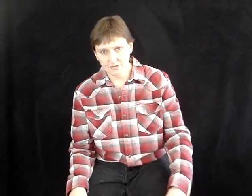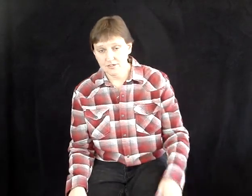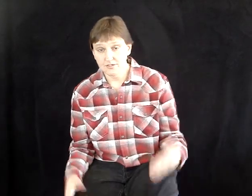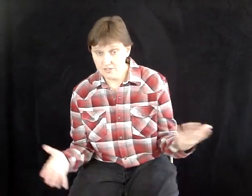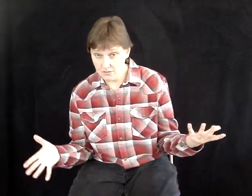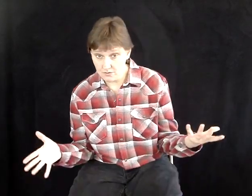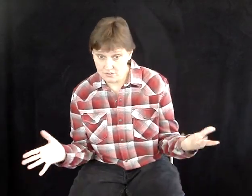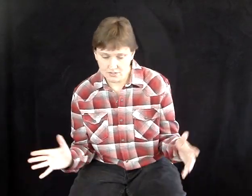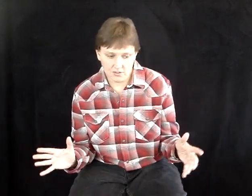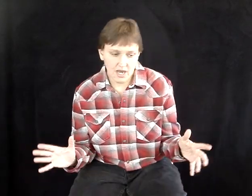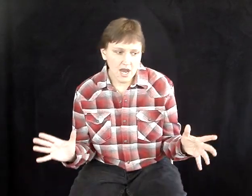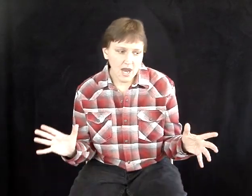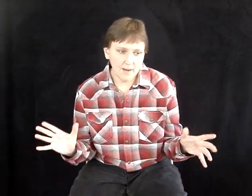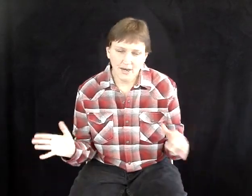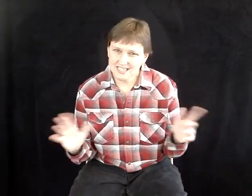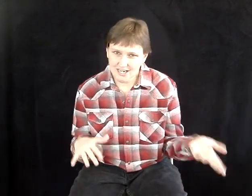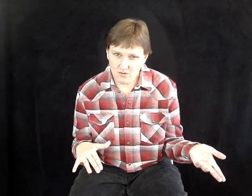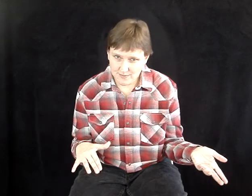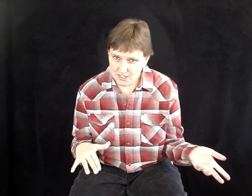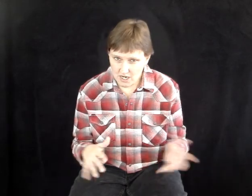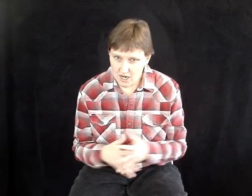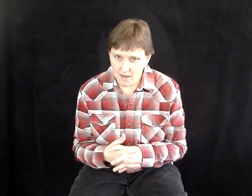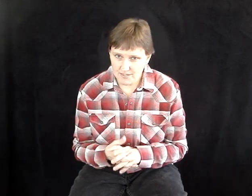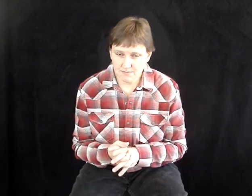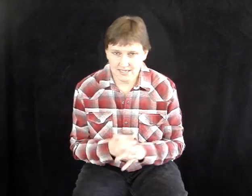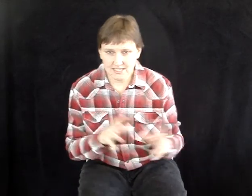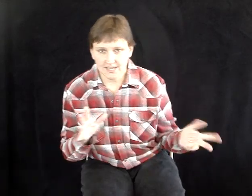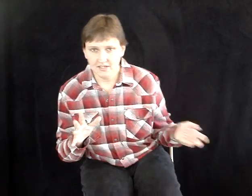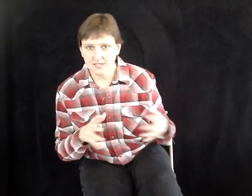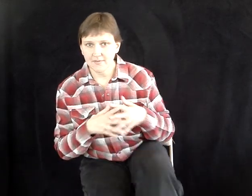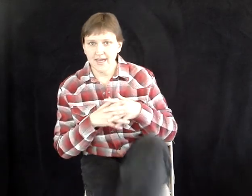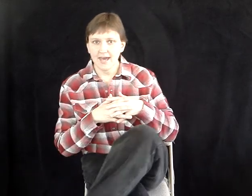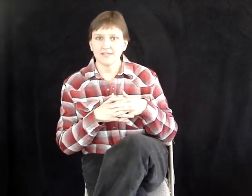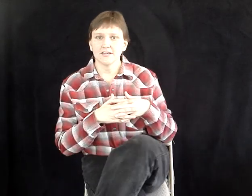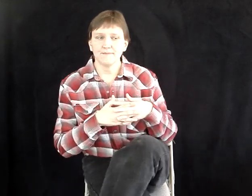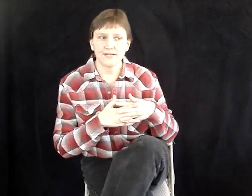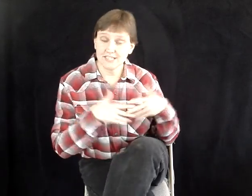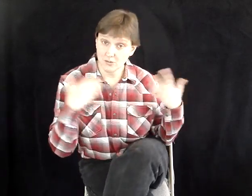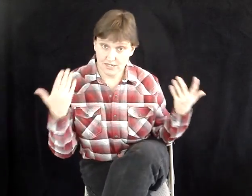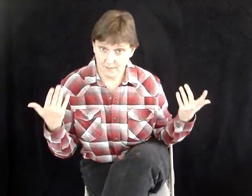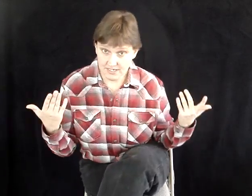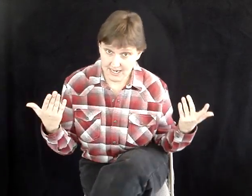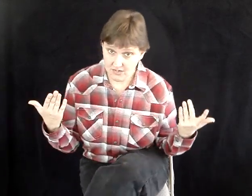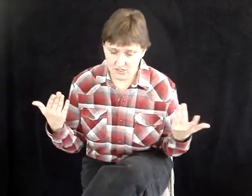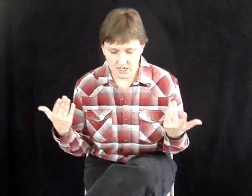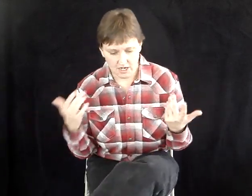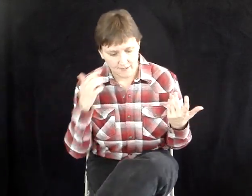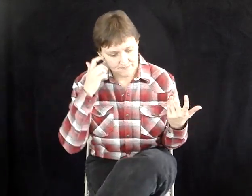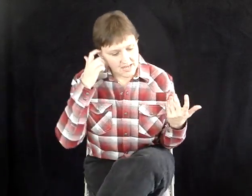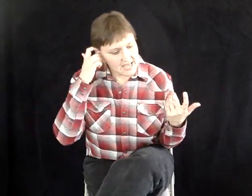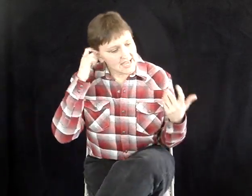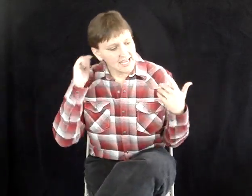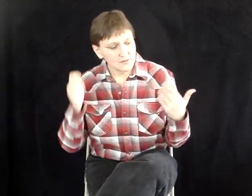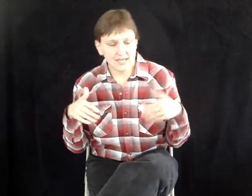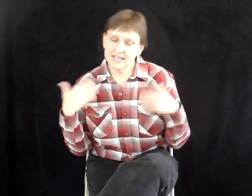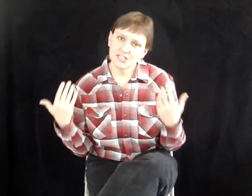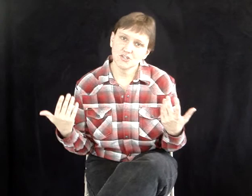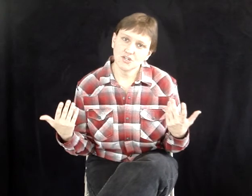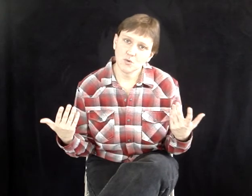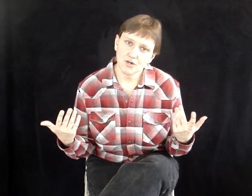soon. Montanacorruption.com is my site on some of that. I said EurekaMontanaNews.com. Anyway, he issued an order